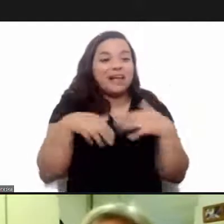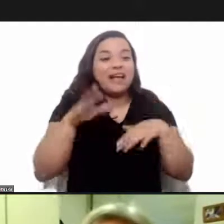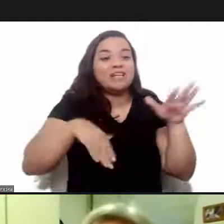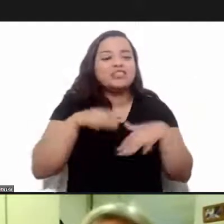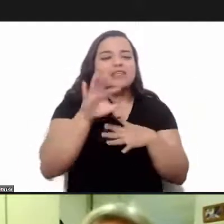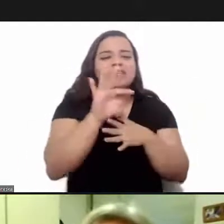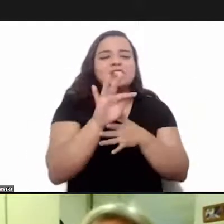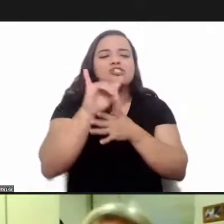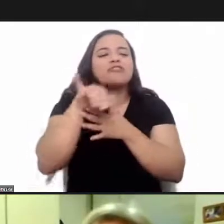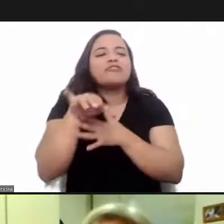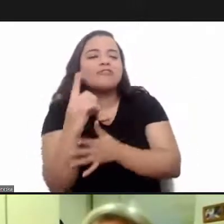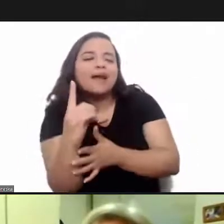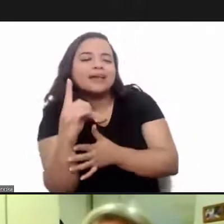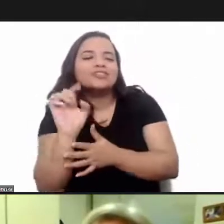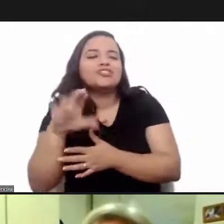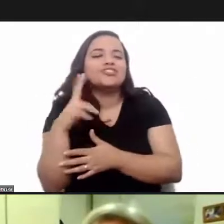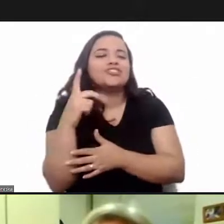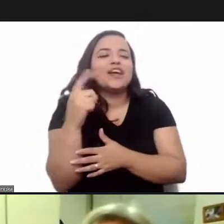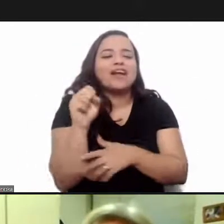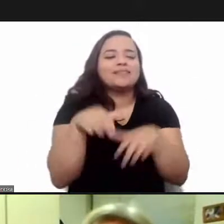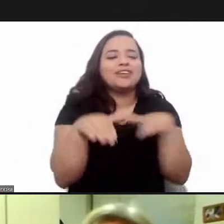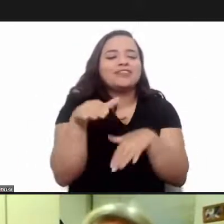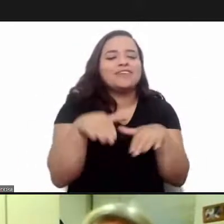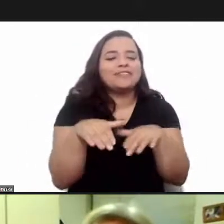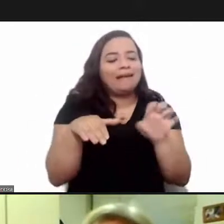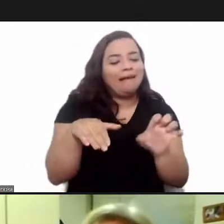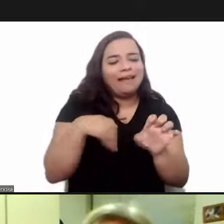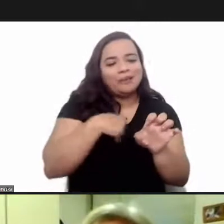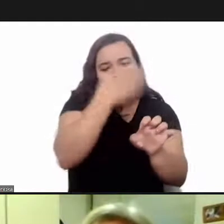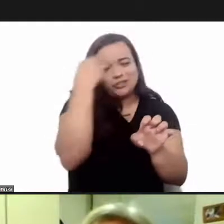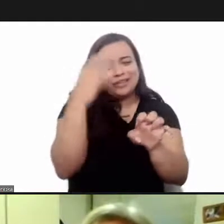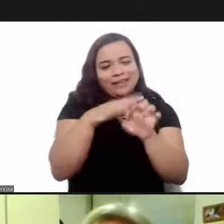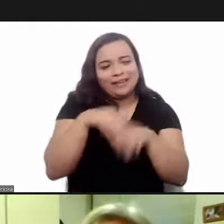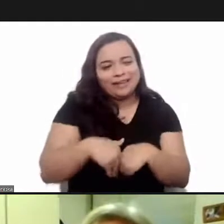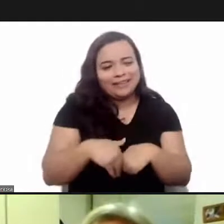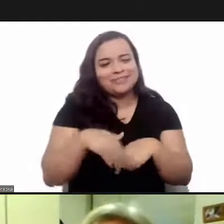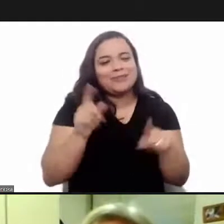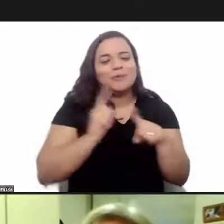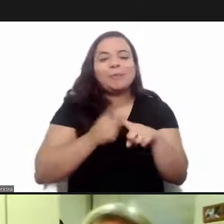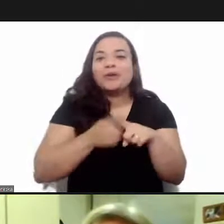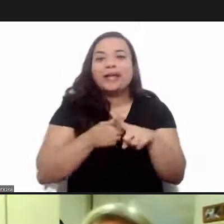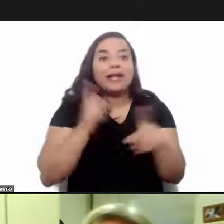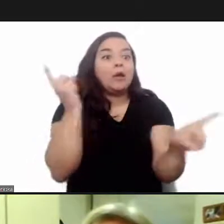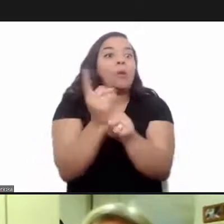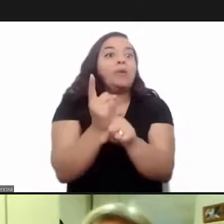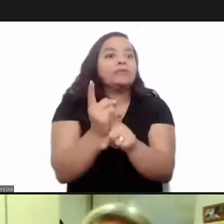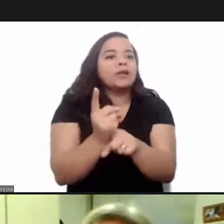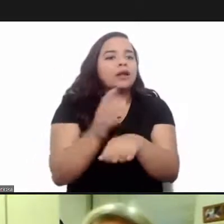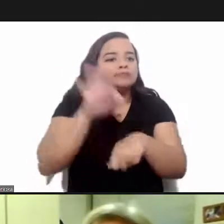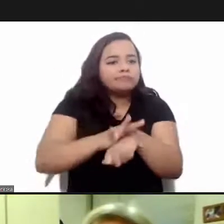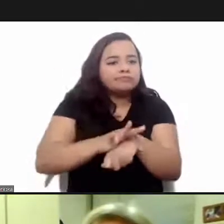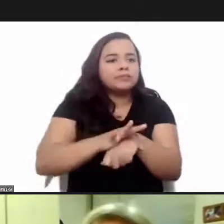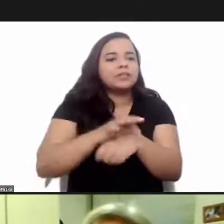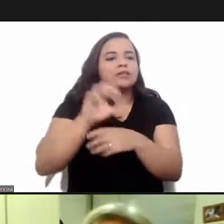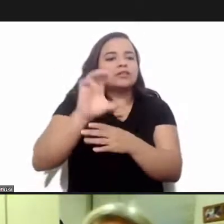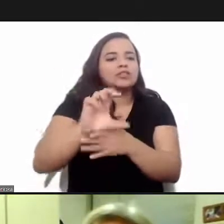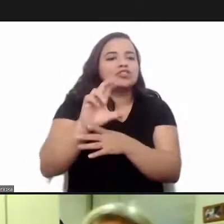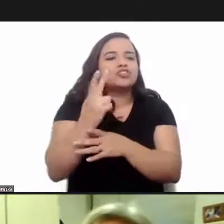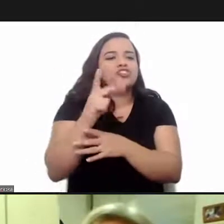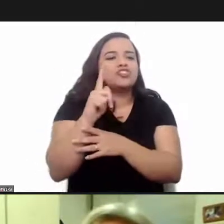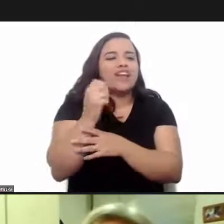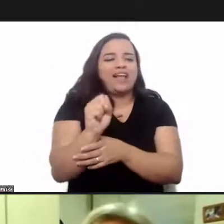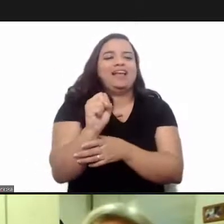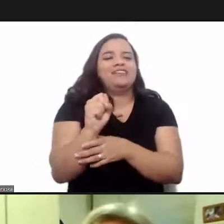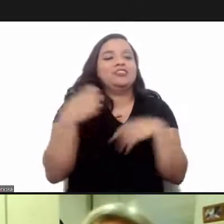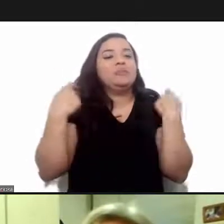i get confused sometimes to find chagas it's today's message to find chagas it's just the end of chagas but to find